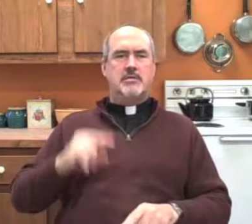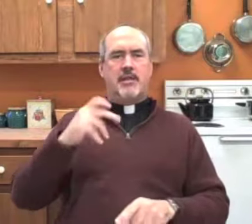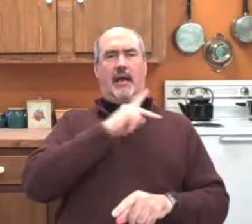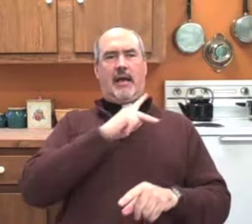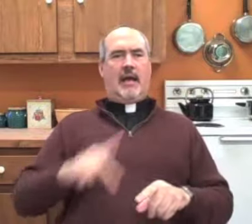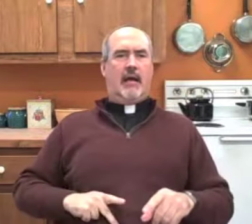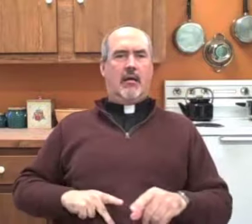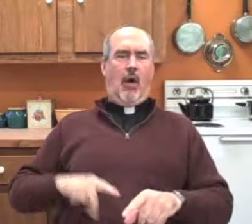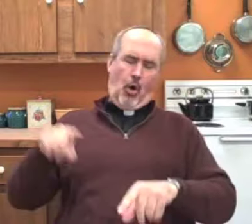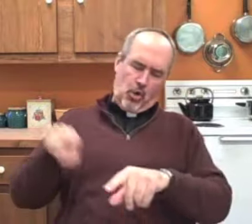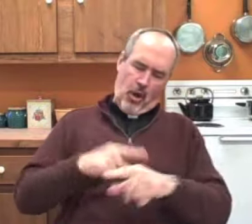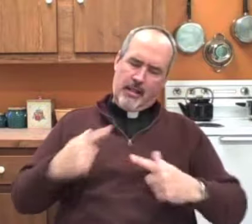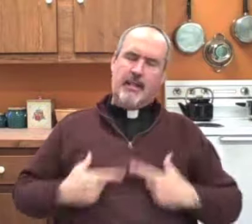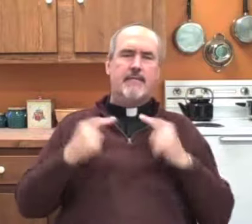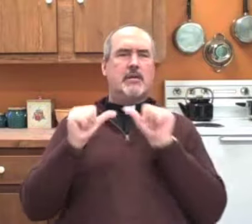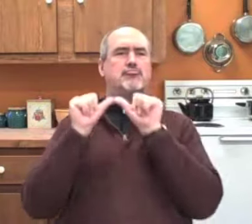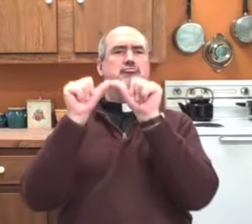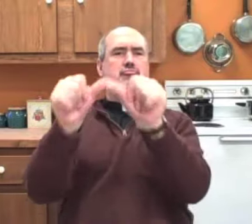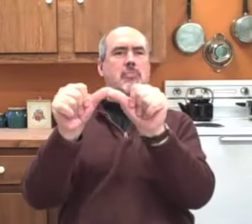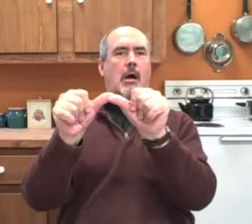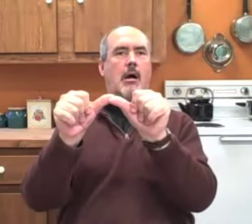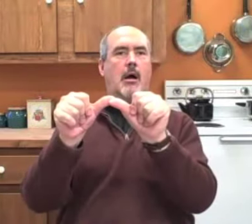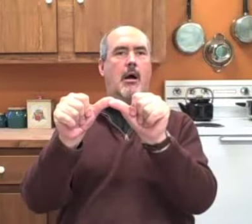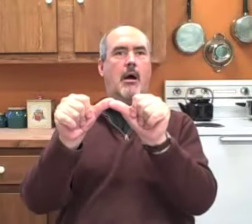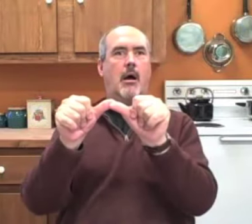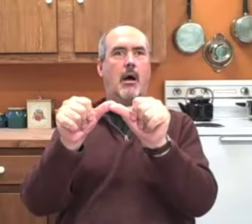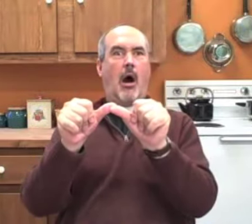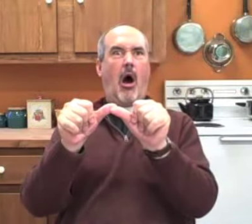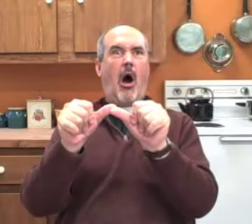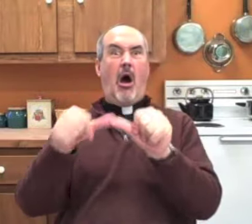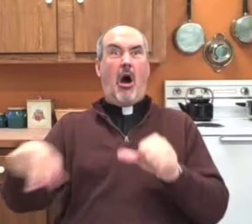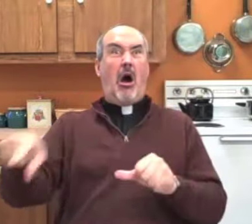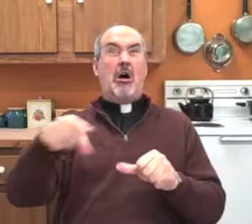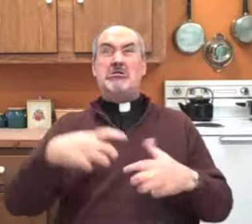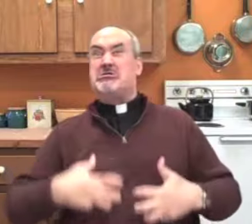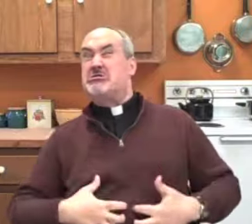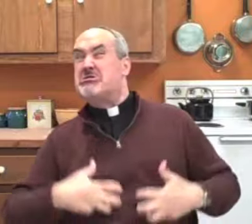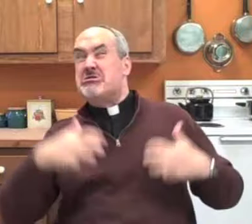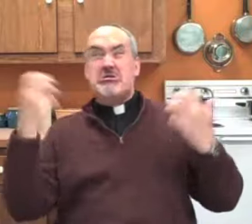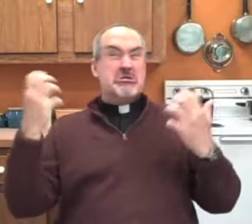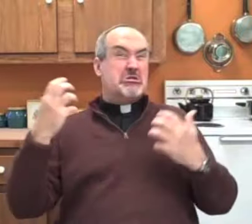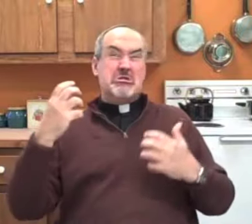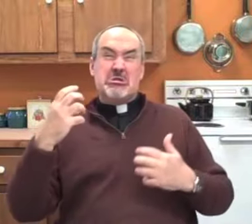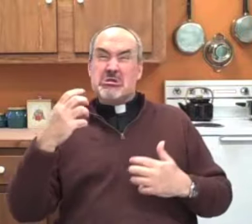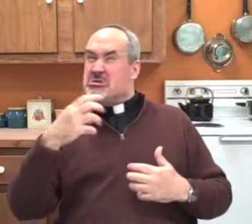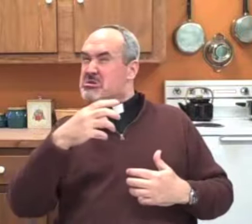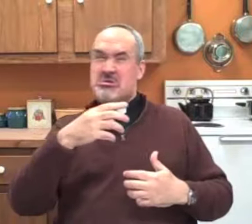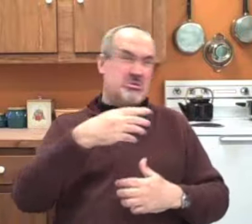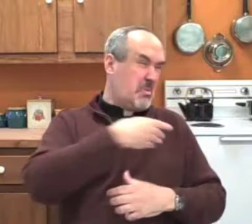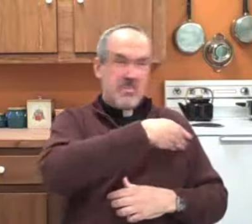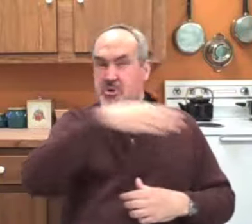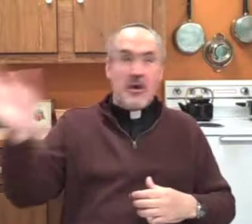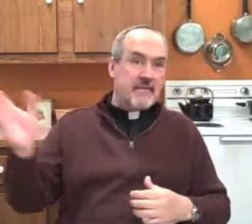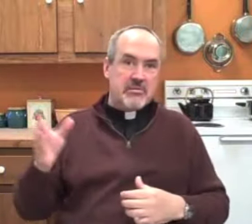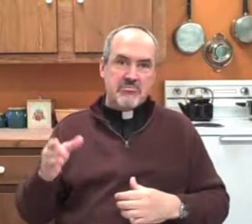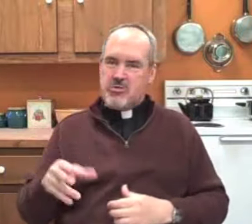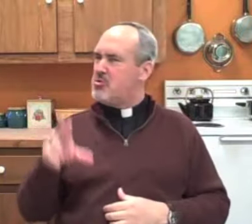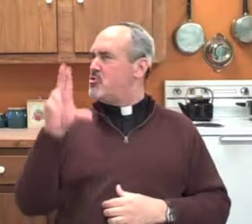responded, Christ is king and will live and reign forever. This just further enraged the mob,